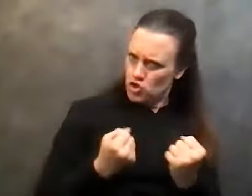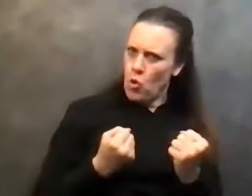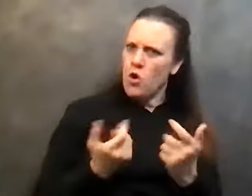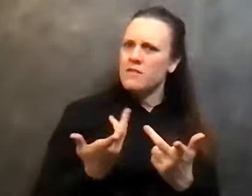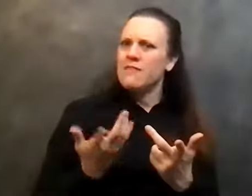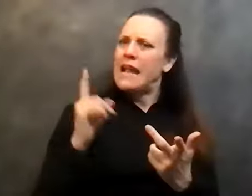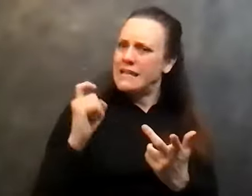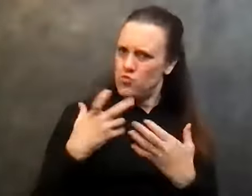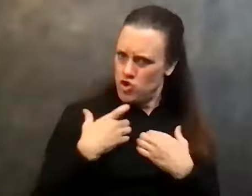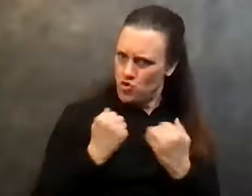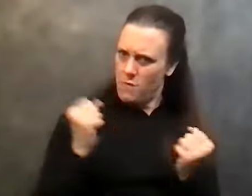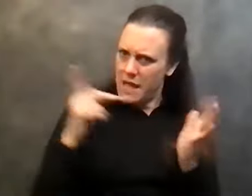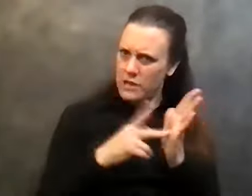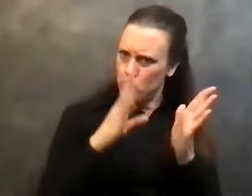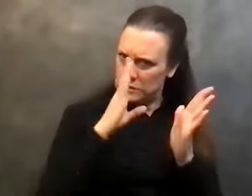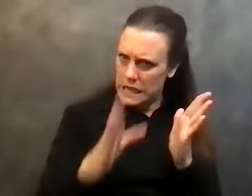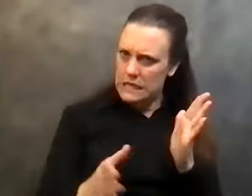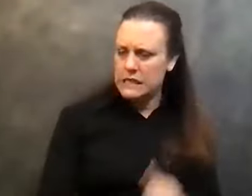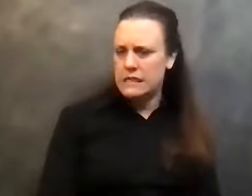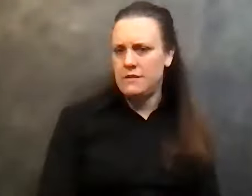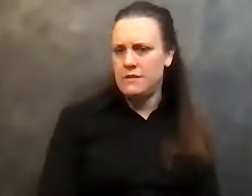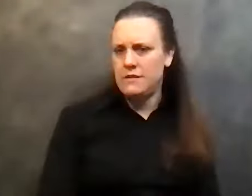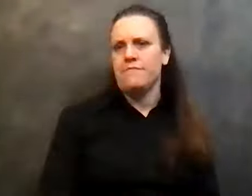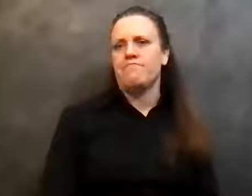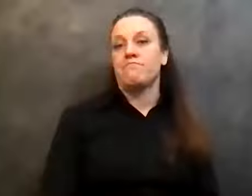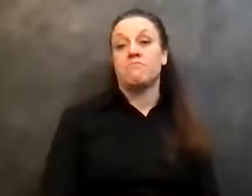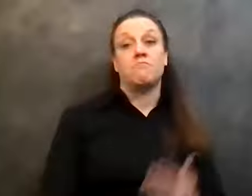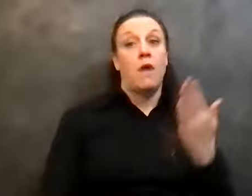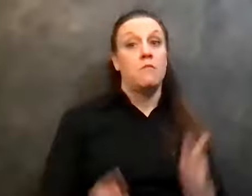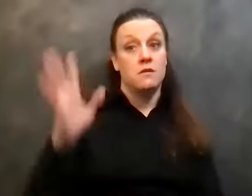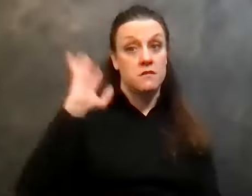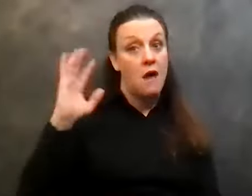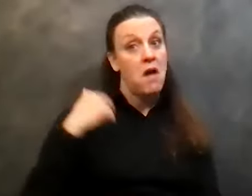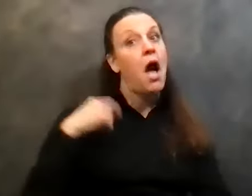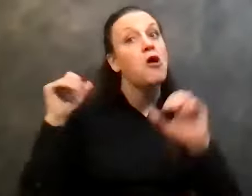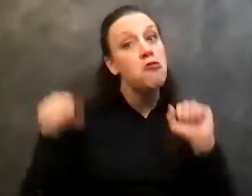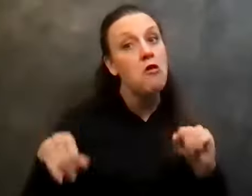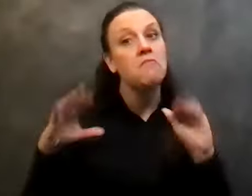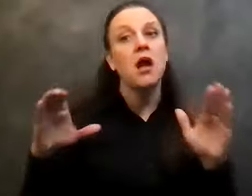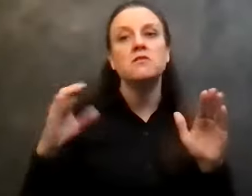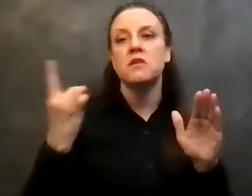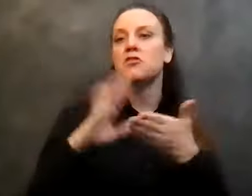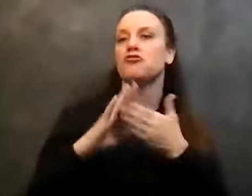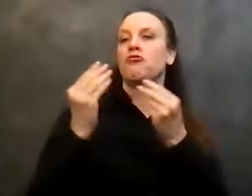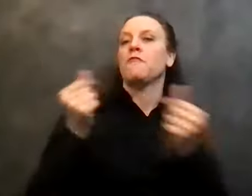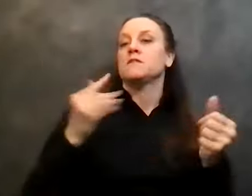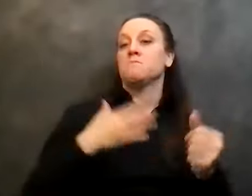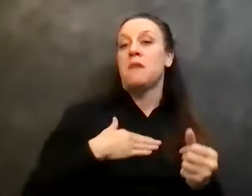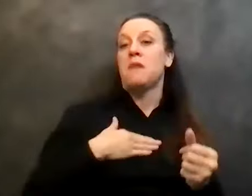restored to sanity. Now, now there may have been a time where I could have done something about my drinking. I could have moderated, I could have